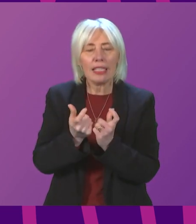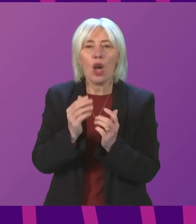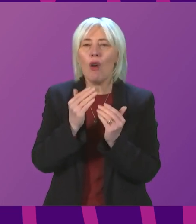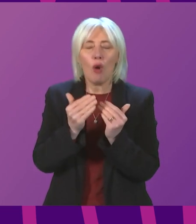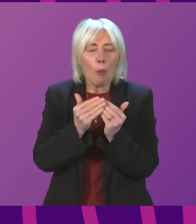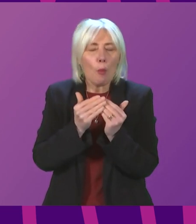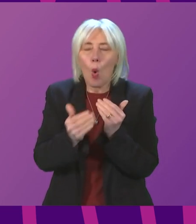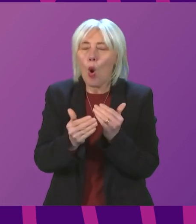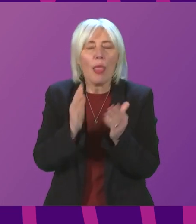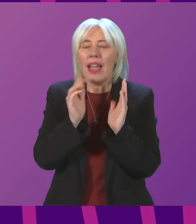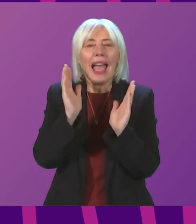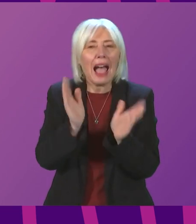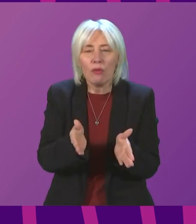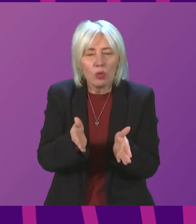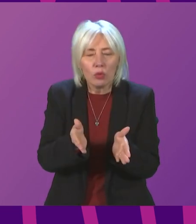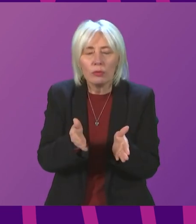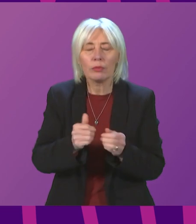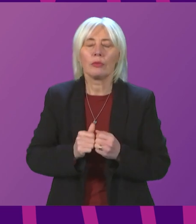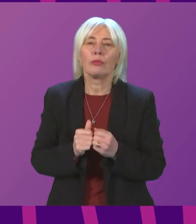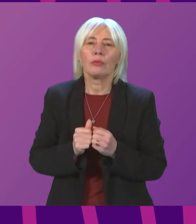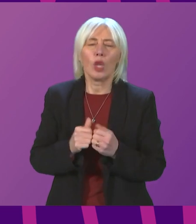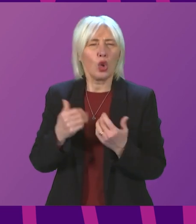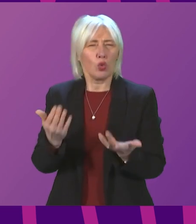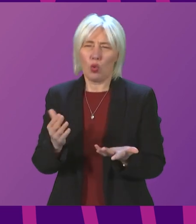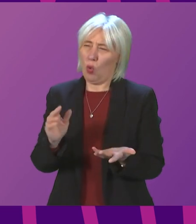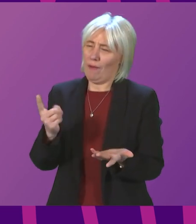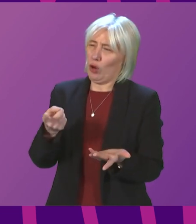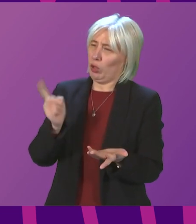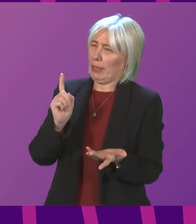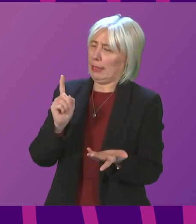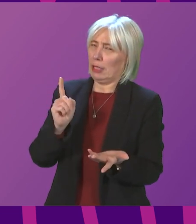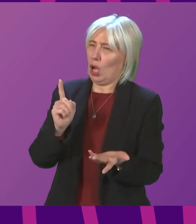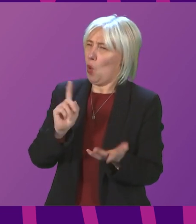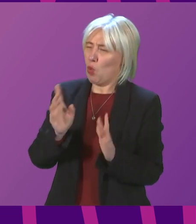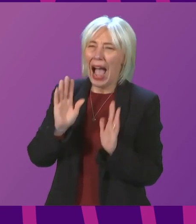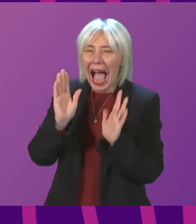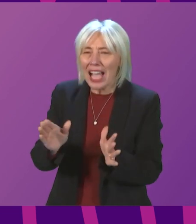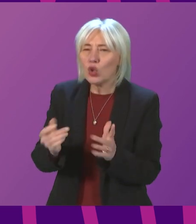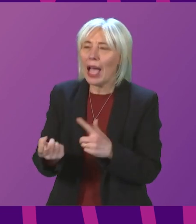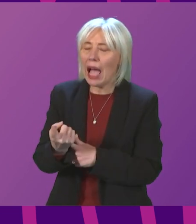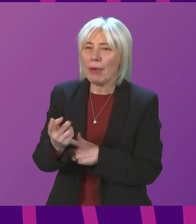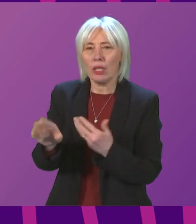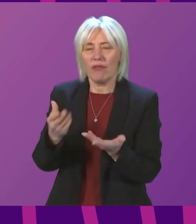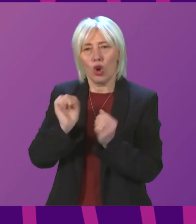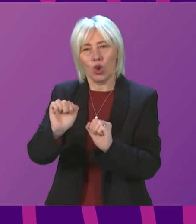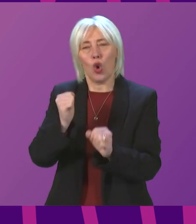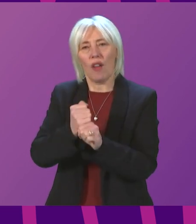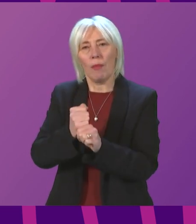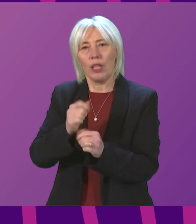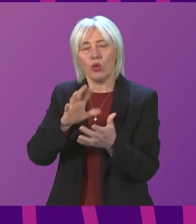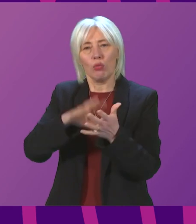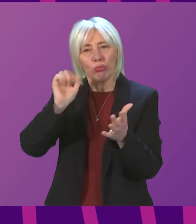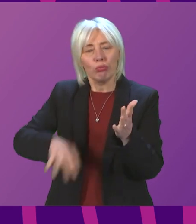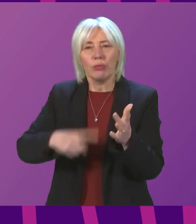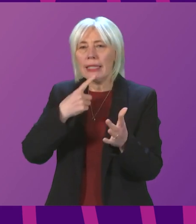moment longer than necessary. So, First Minister, just what needs to happen for your government to remove the requirement